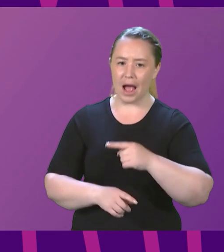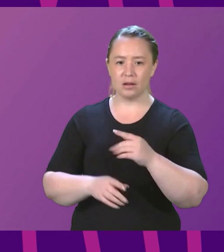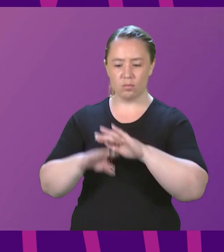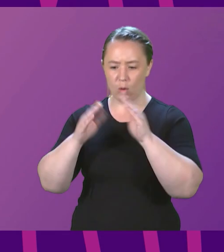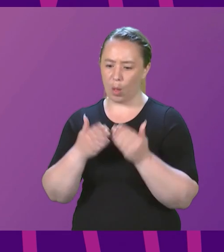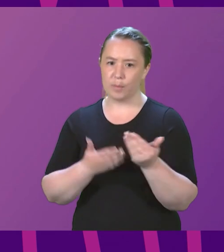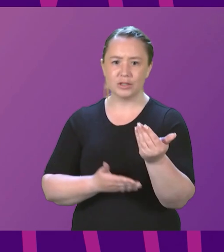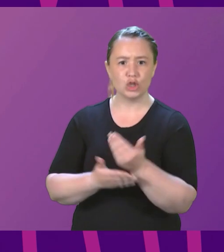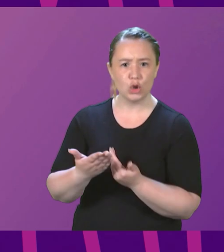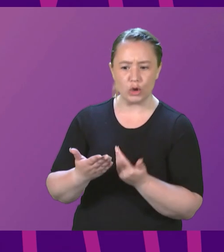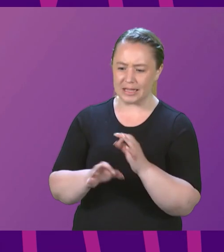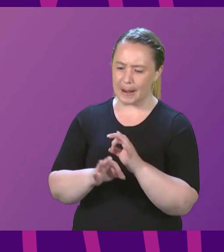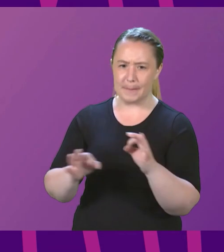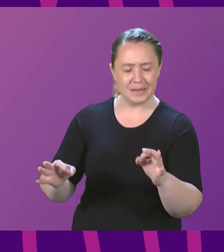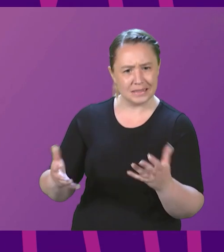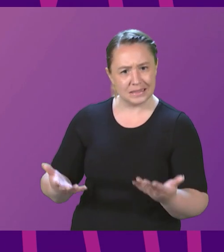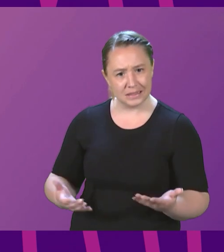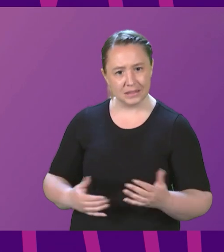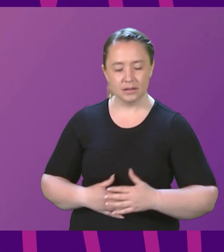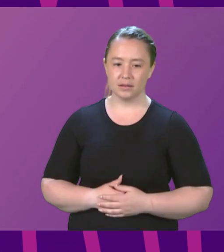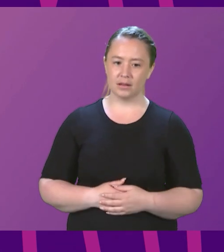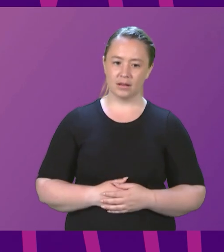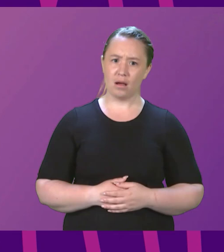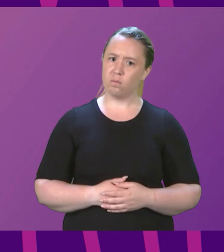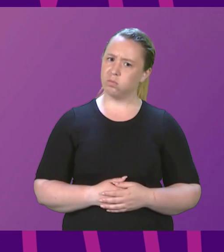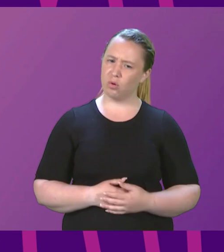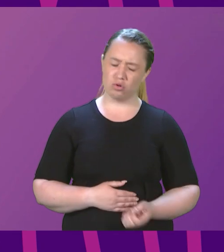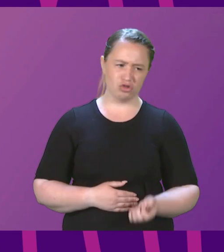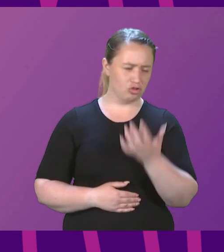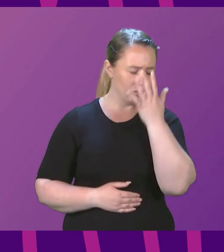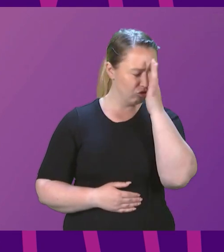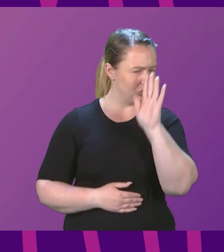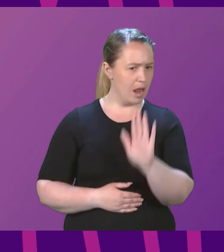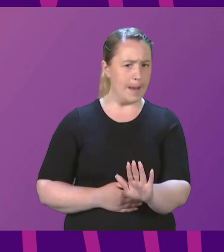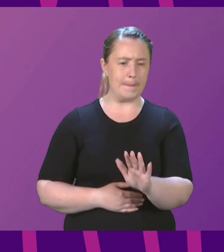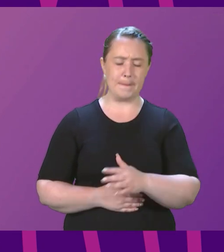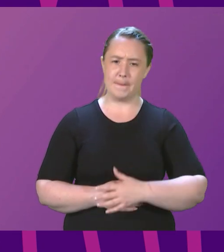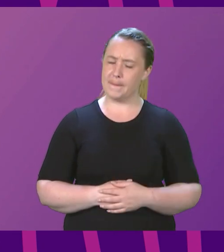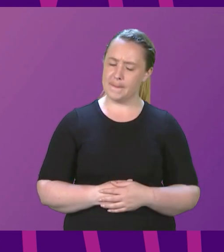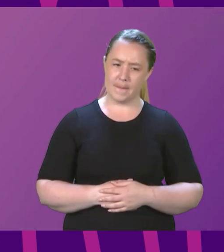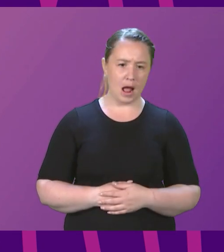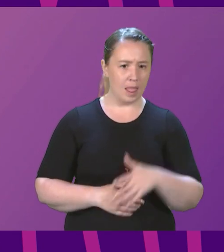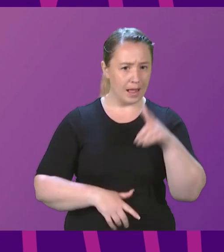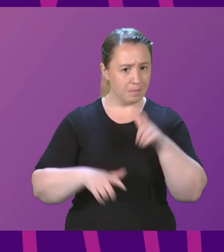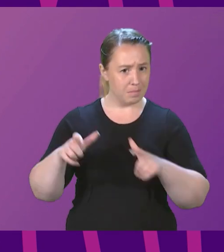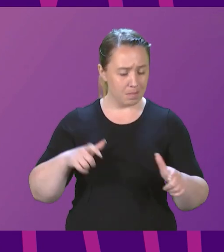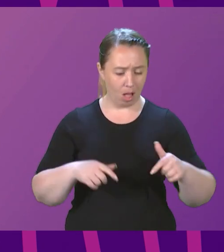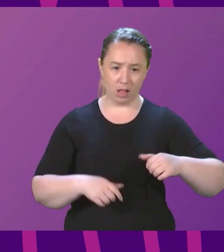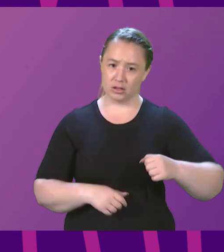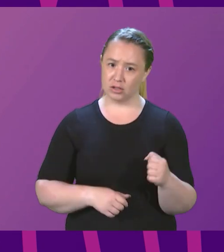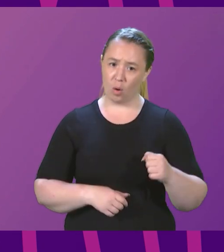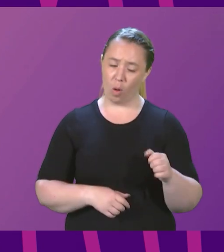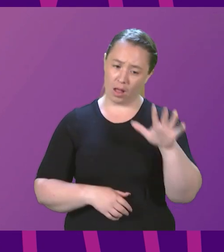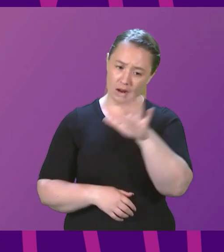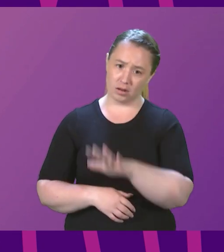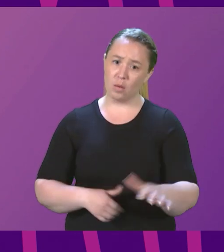First Minister, that is utterly shameful. And I think people across the country will see it as that. All